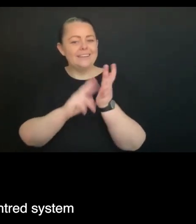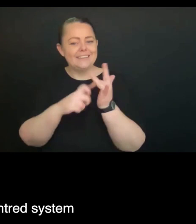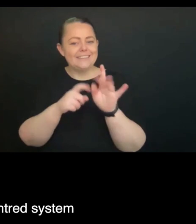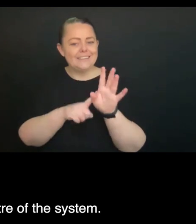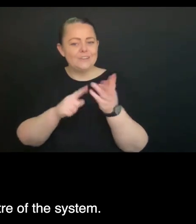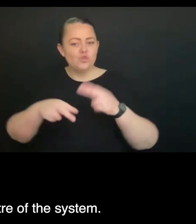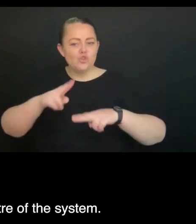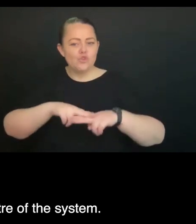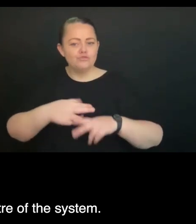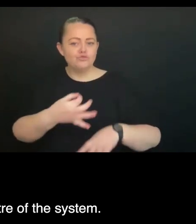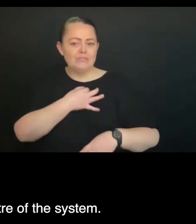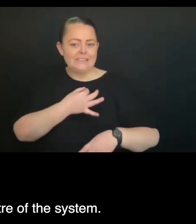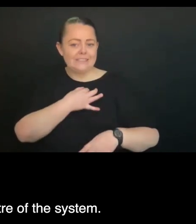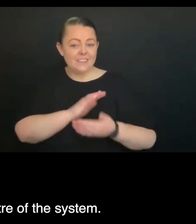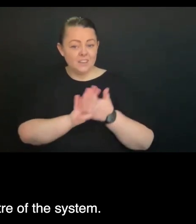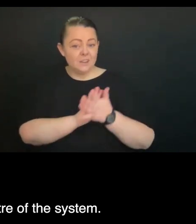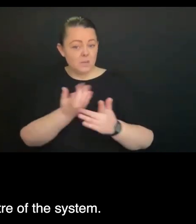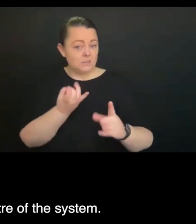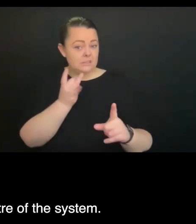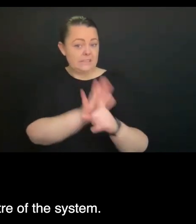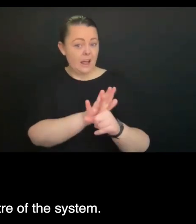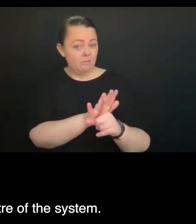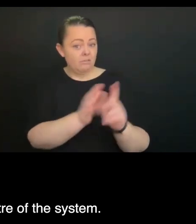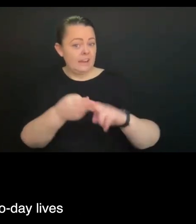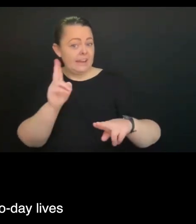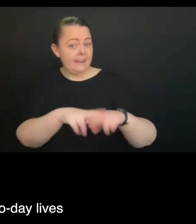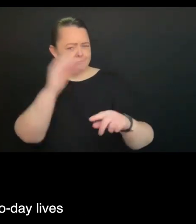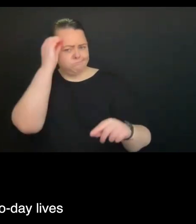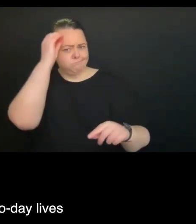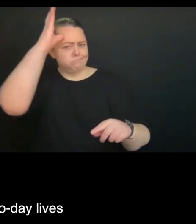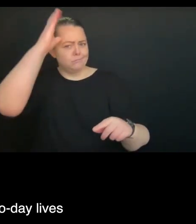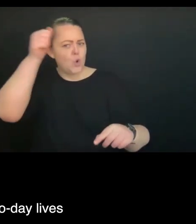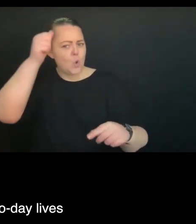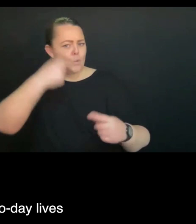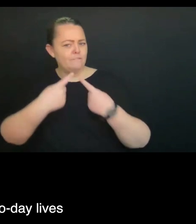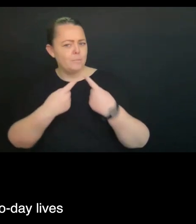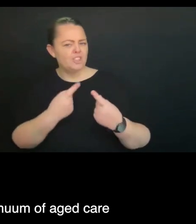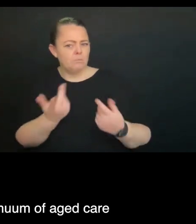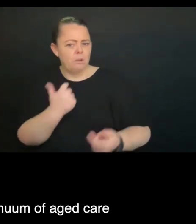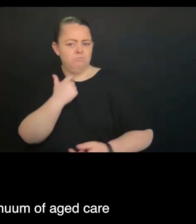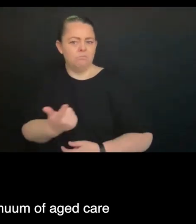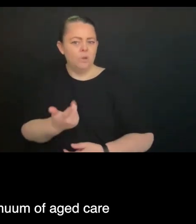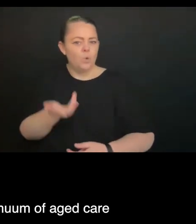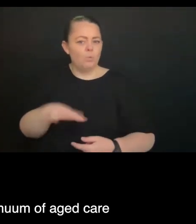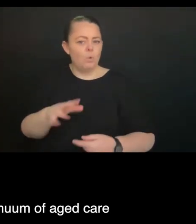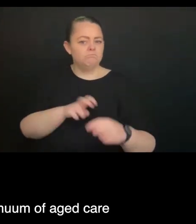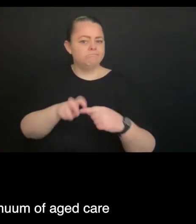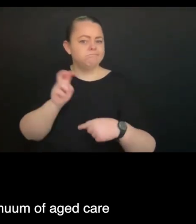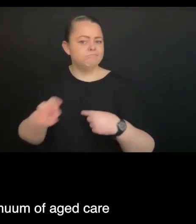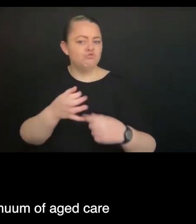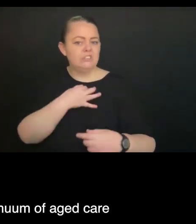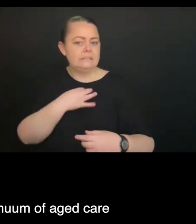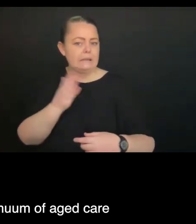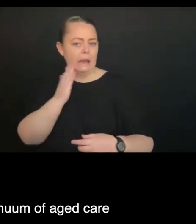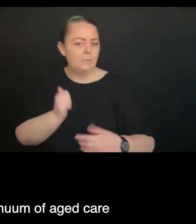-centered system and putting consumers at the center of the system. We all take risk in our day-to-day lives and as you move through the continuum